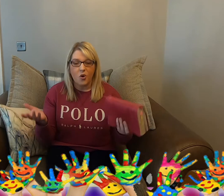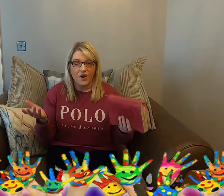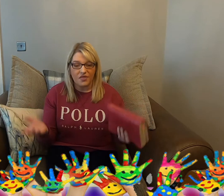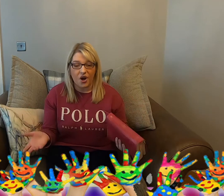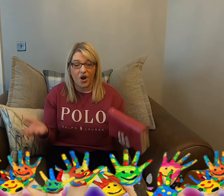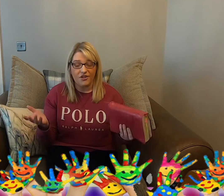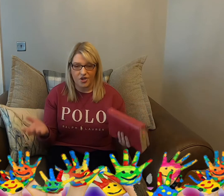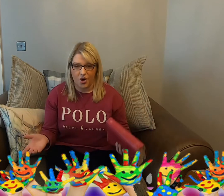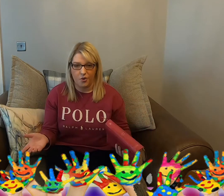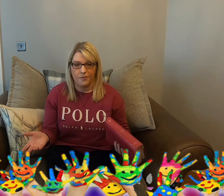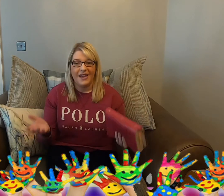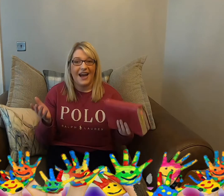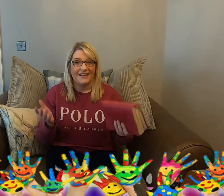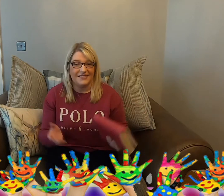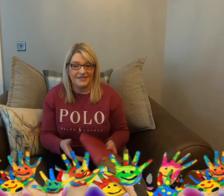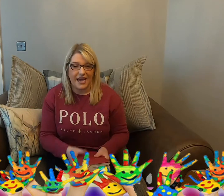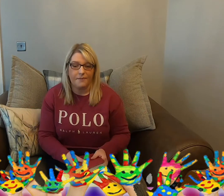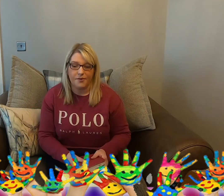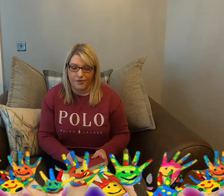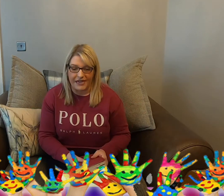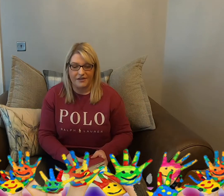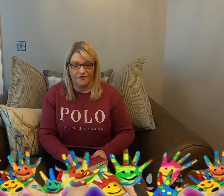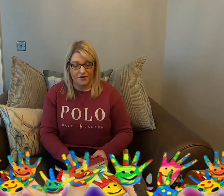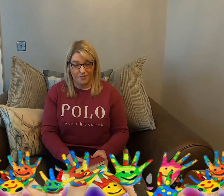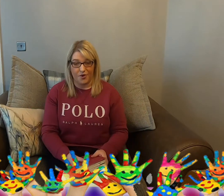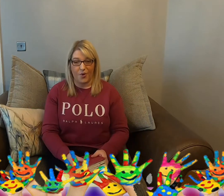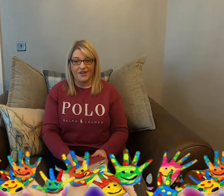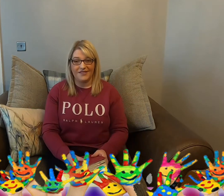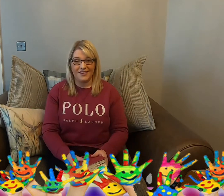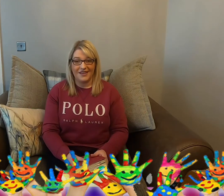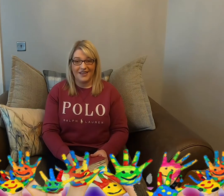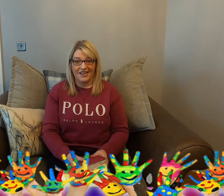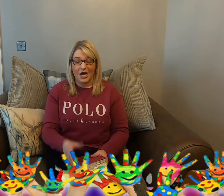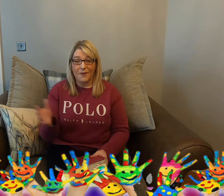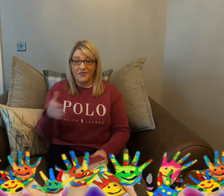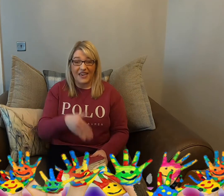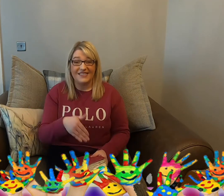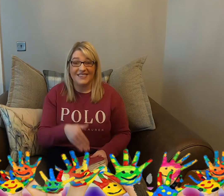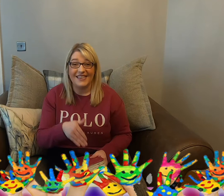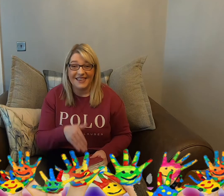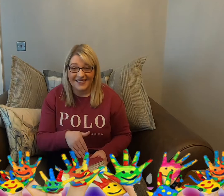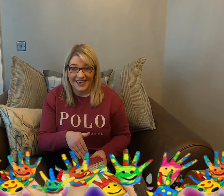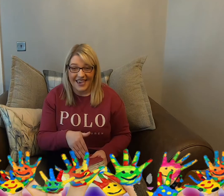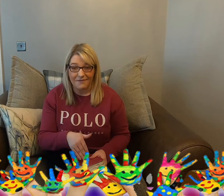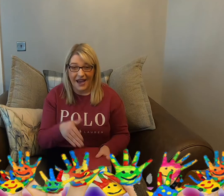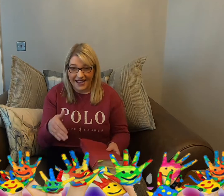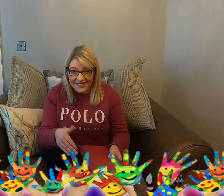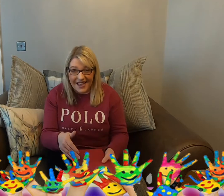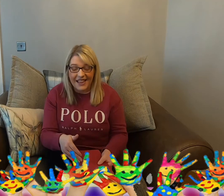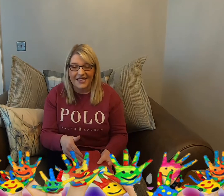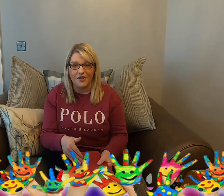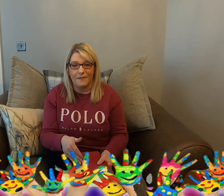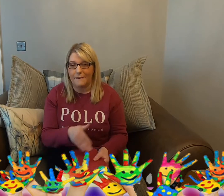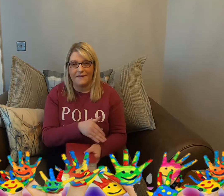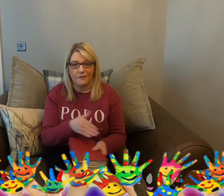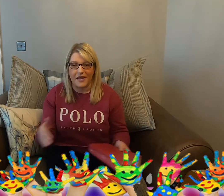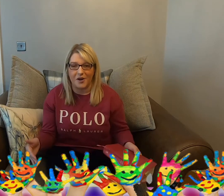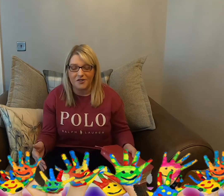without hope, and separated from God. But then Jesus came as that little baby that we learned